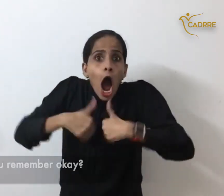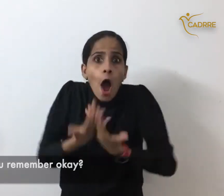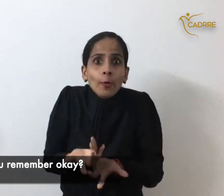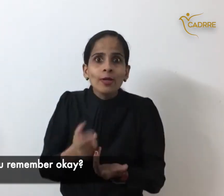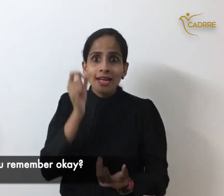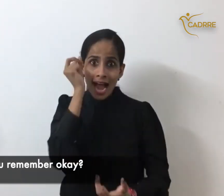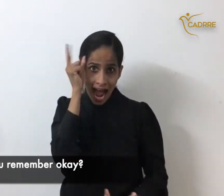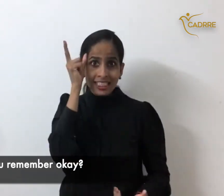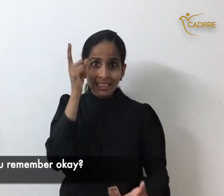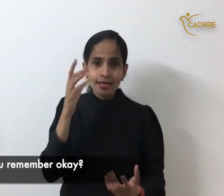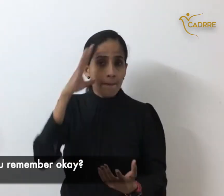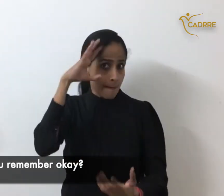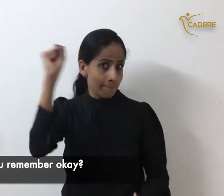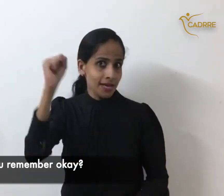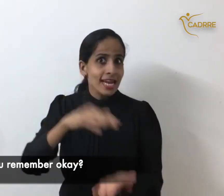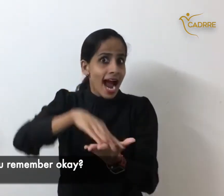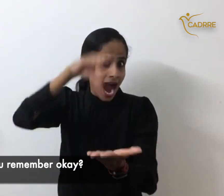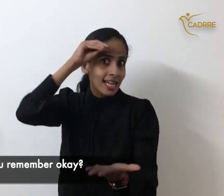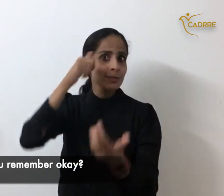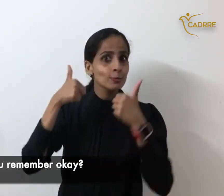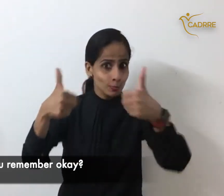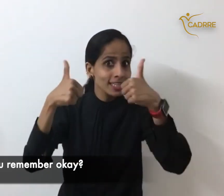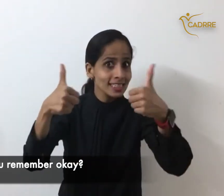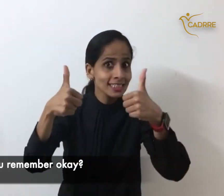So let's see if we remember, okay?